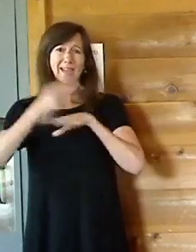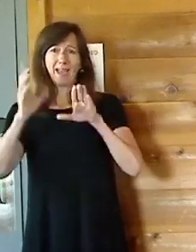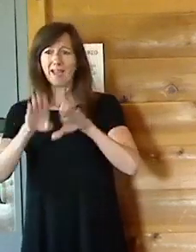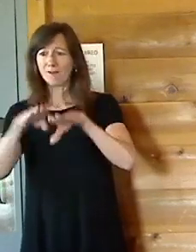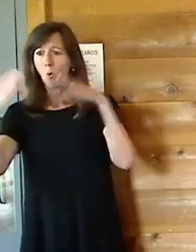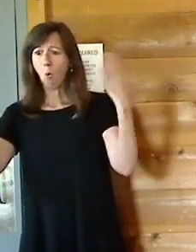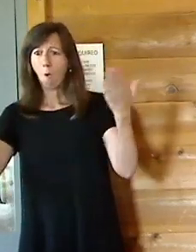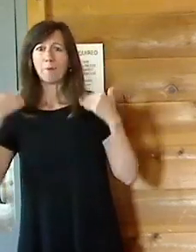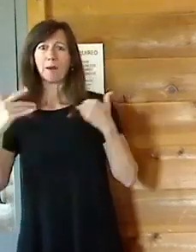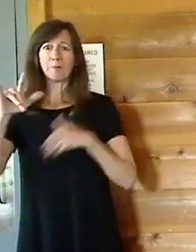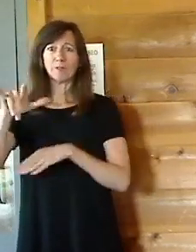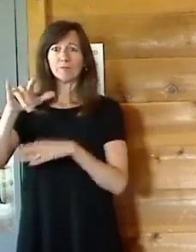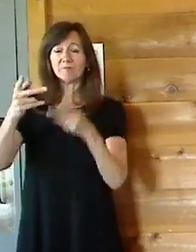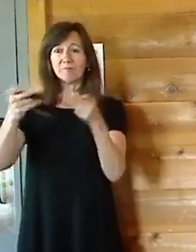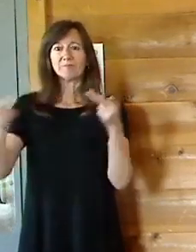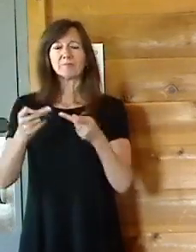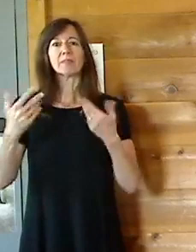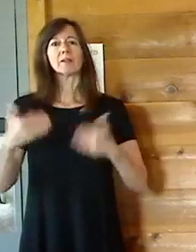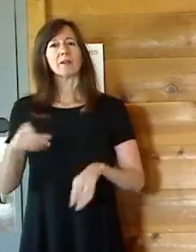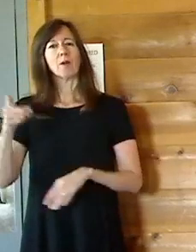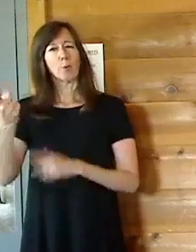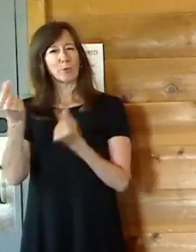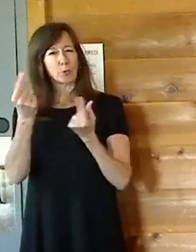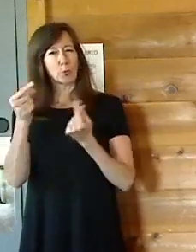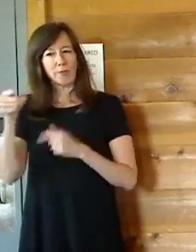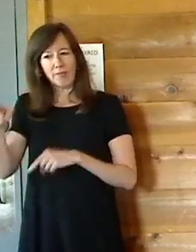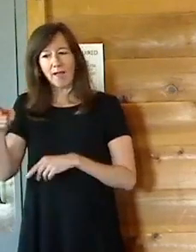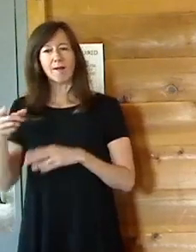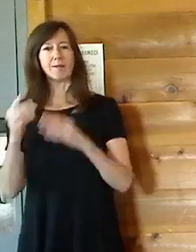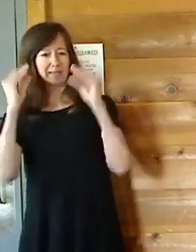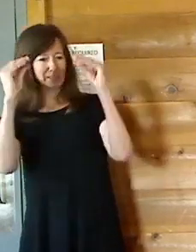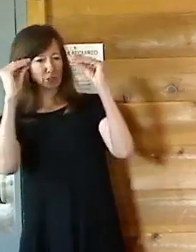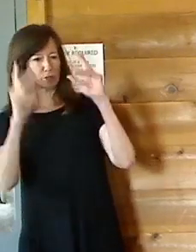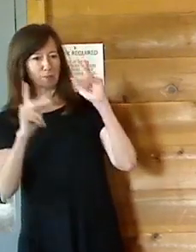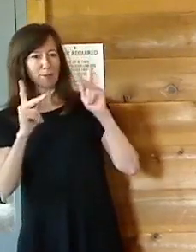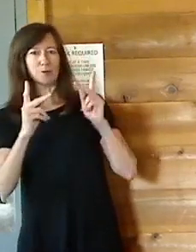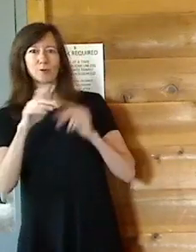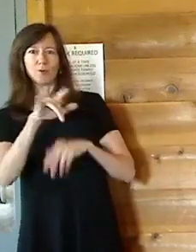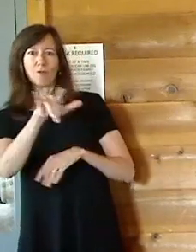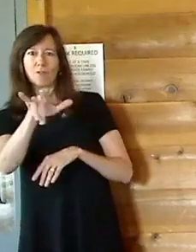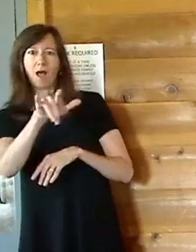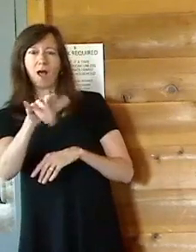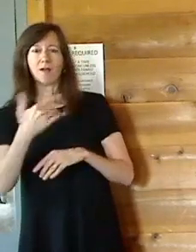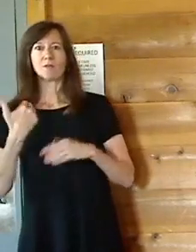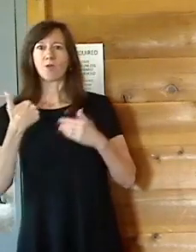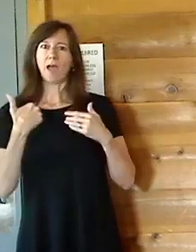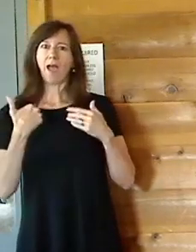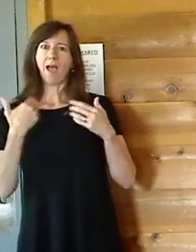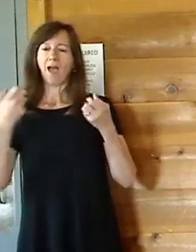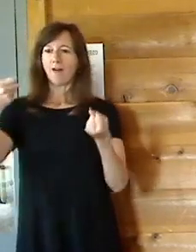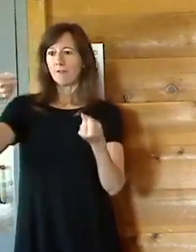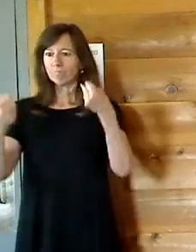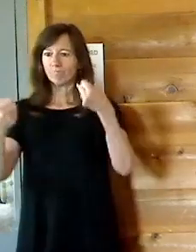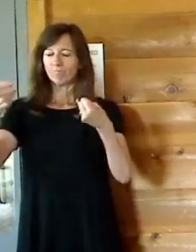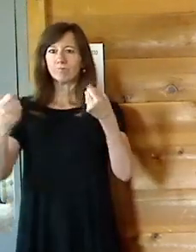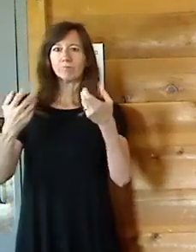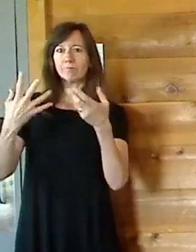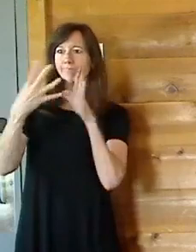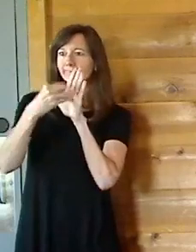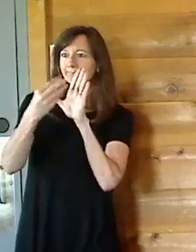you know, they're teaching people to fly, so they have flight simulators, Joe. And I understand you tried one of the flight simulators.